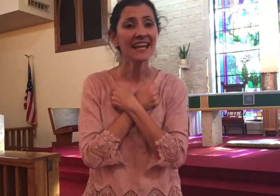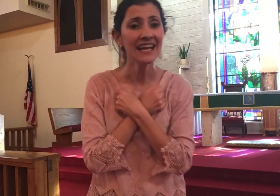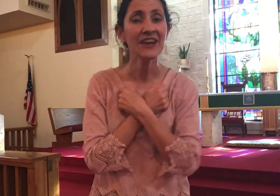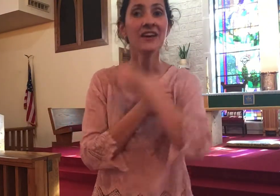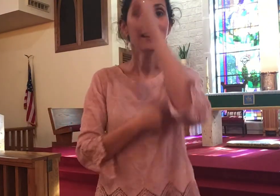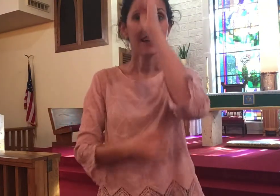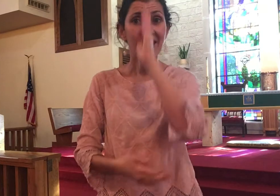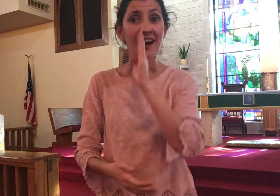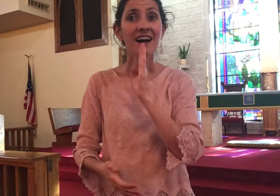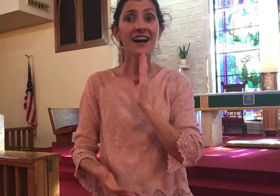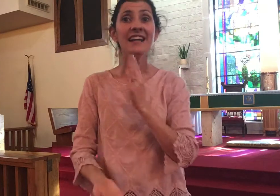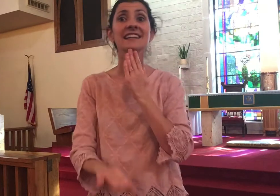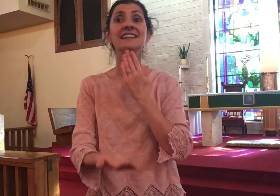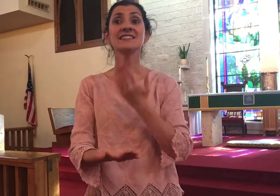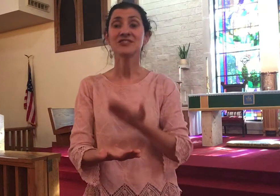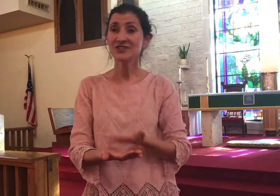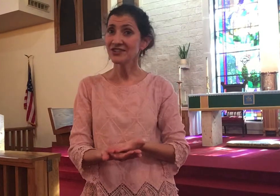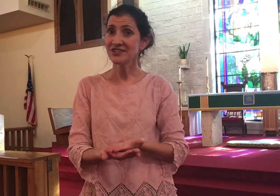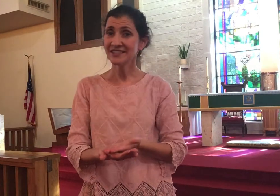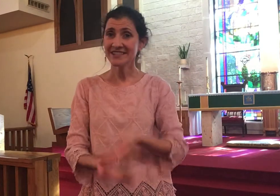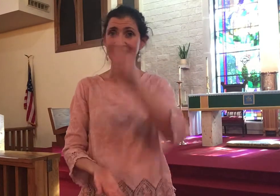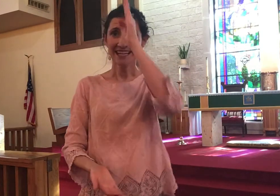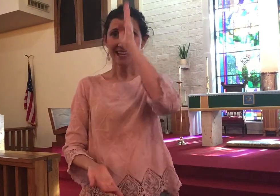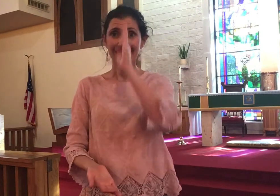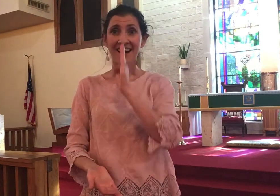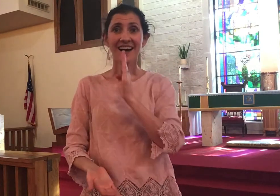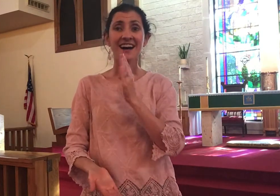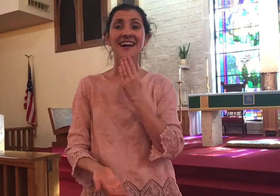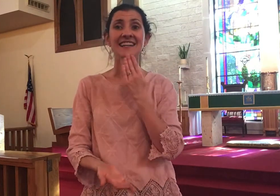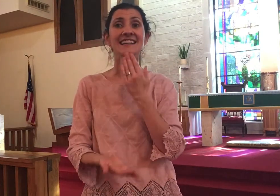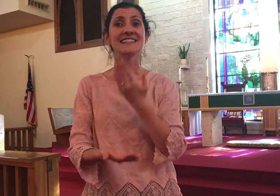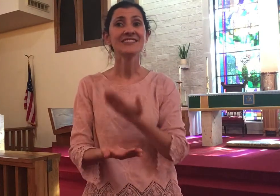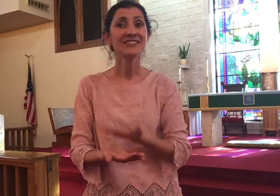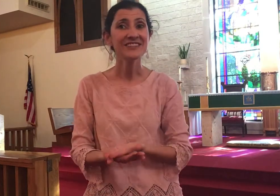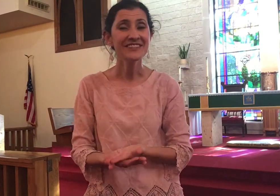God is good God is good